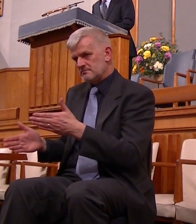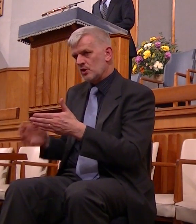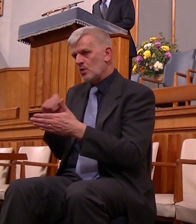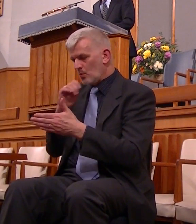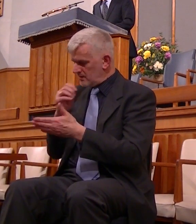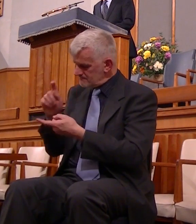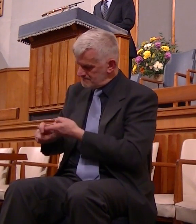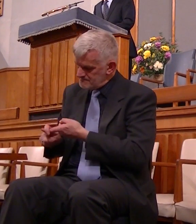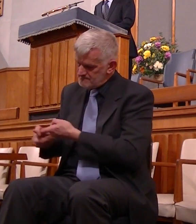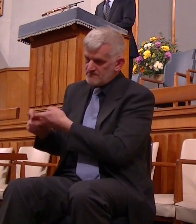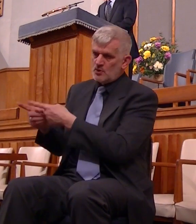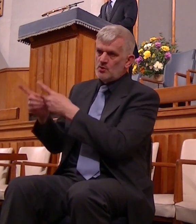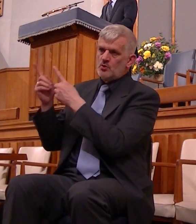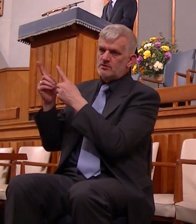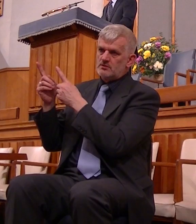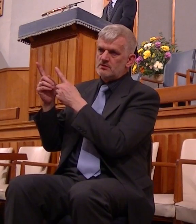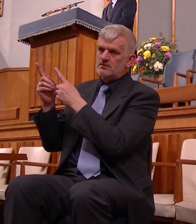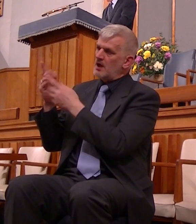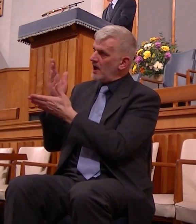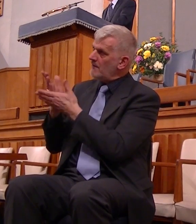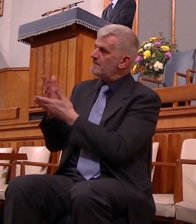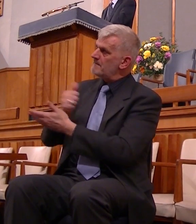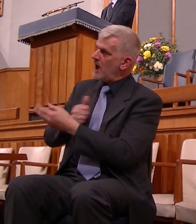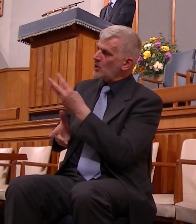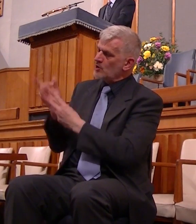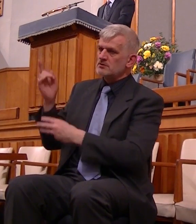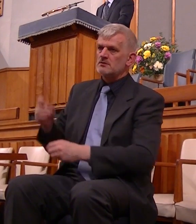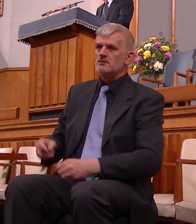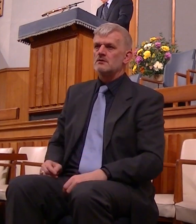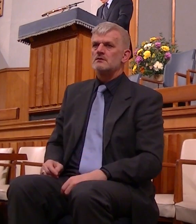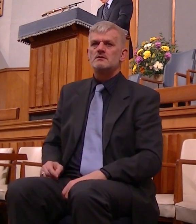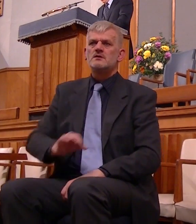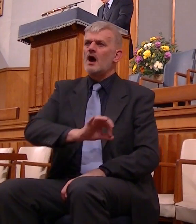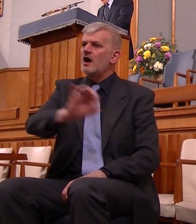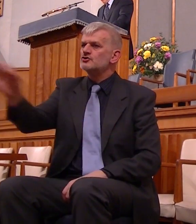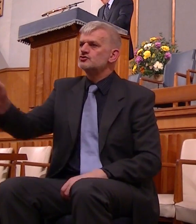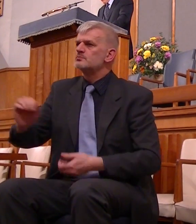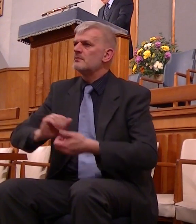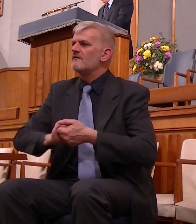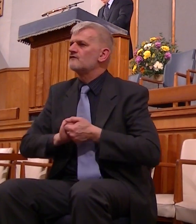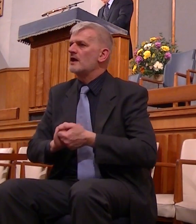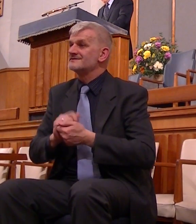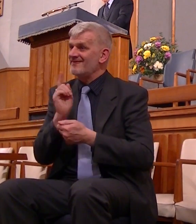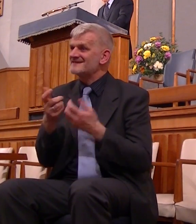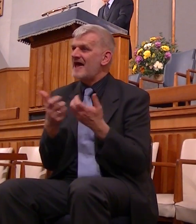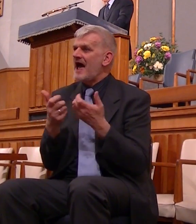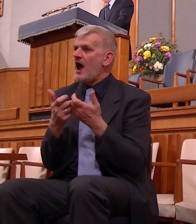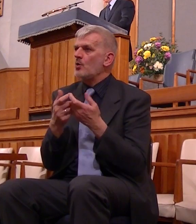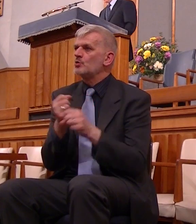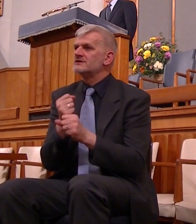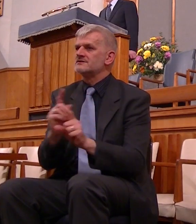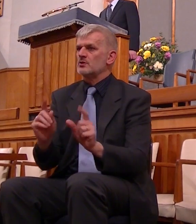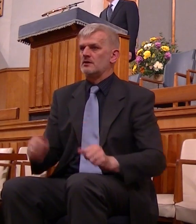be turned for thou art the Lord my God dear friends this is how it works we